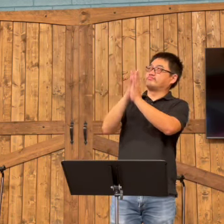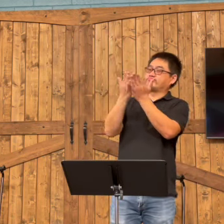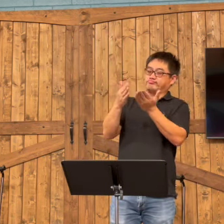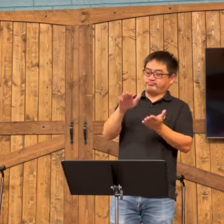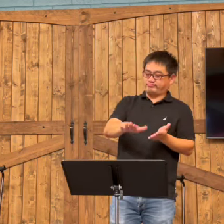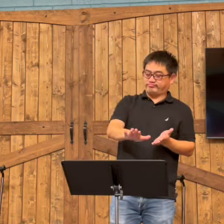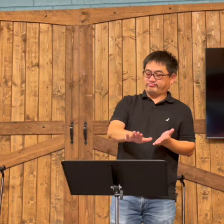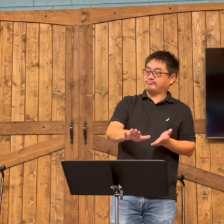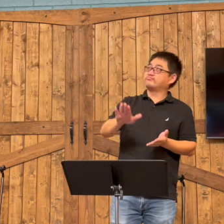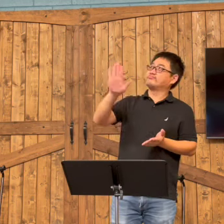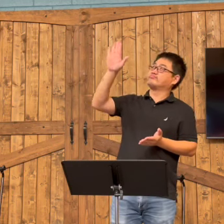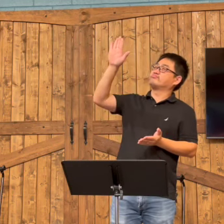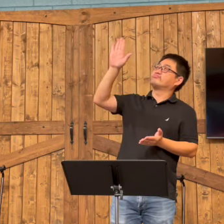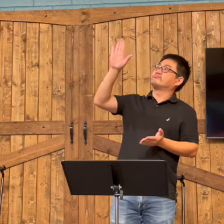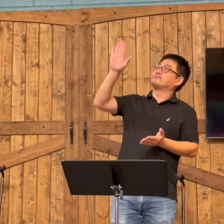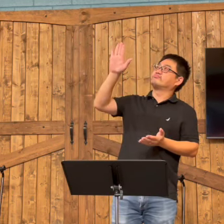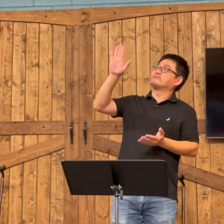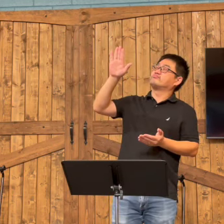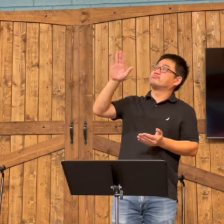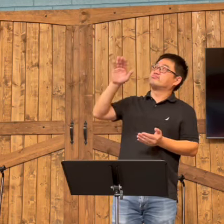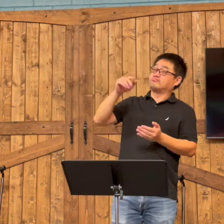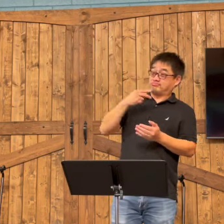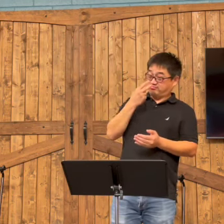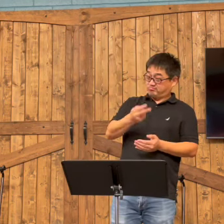Father, I just thank you for the story that you've written here.